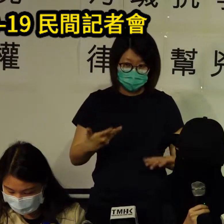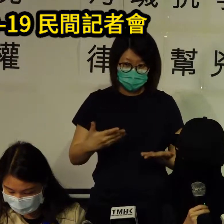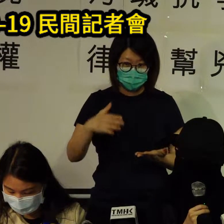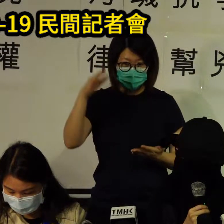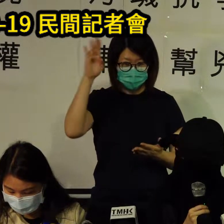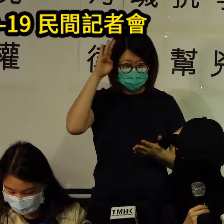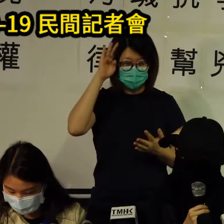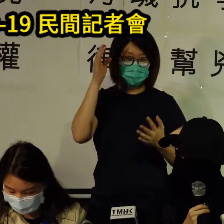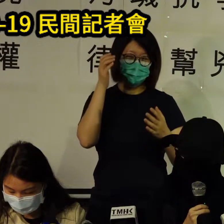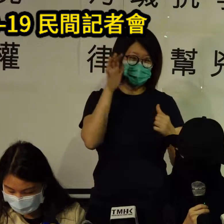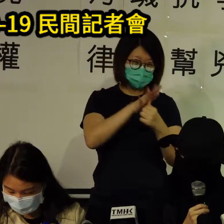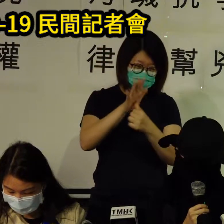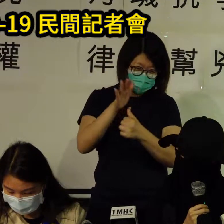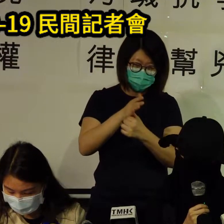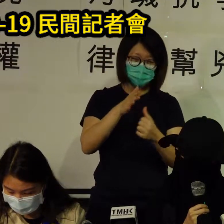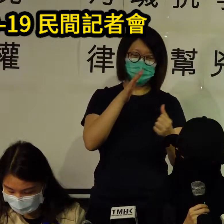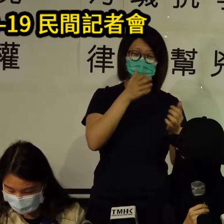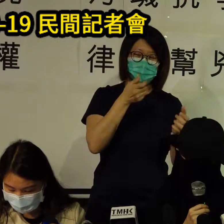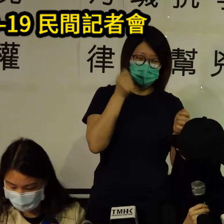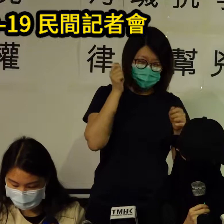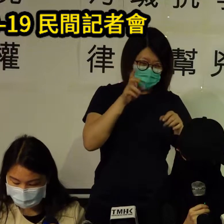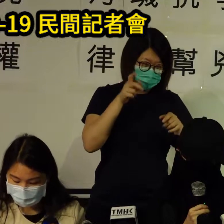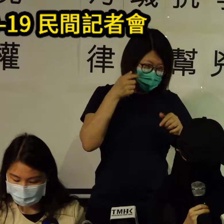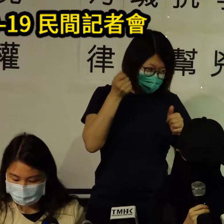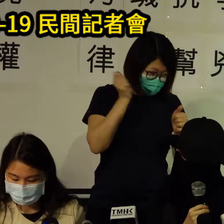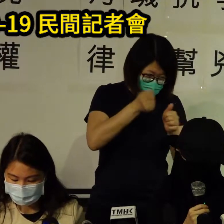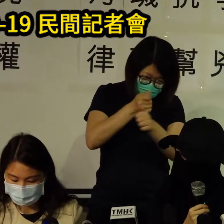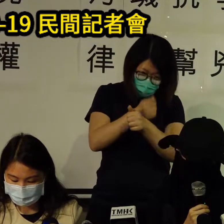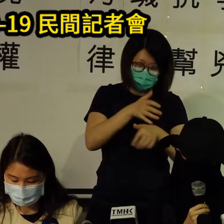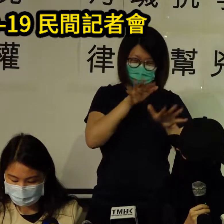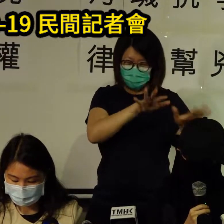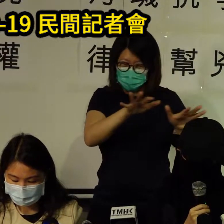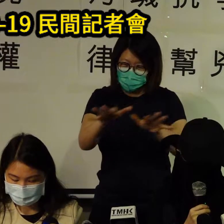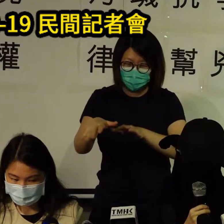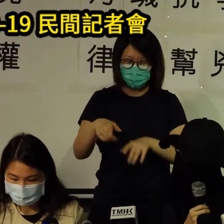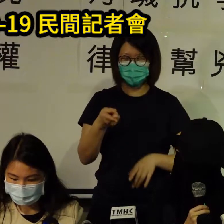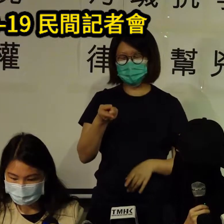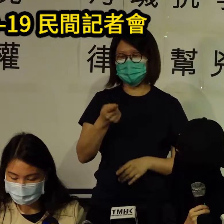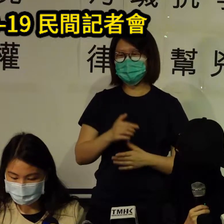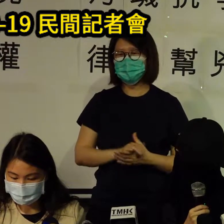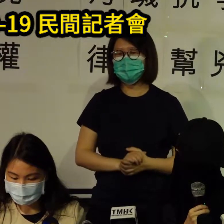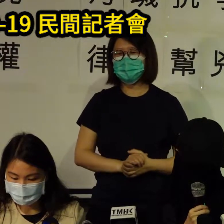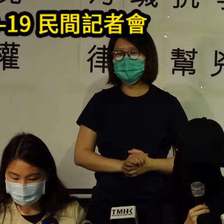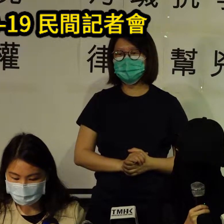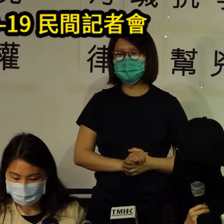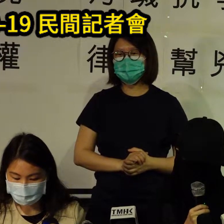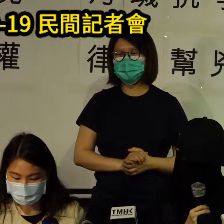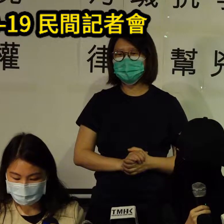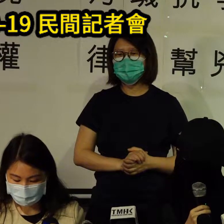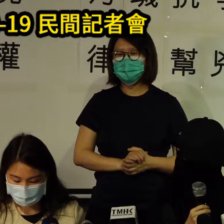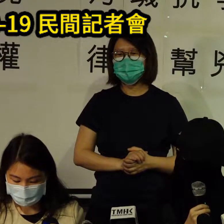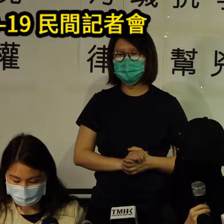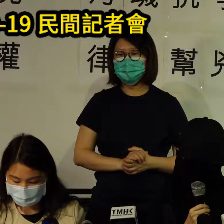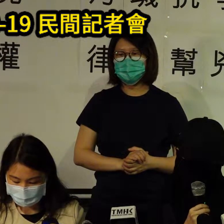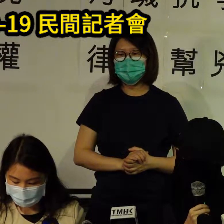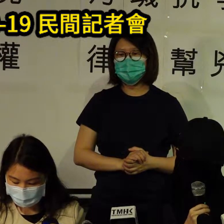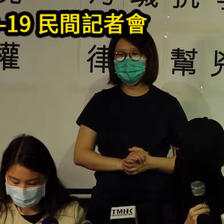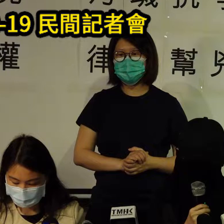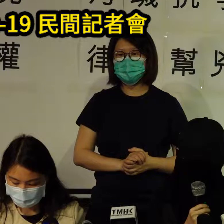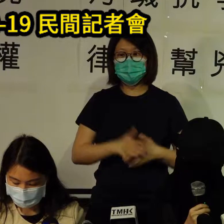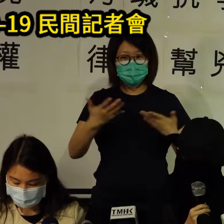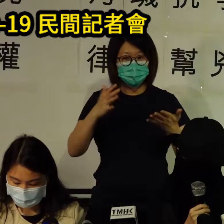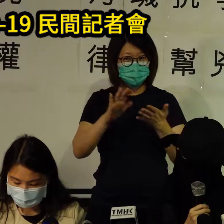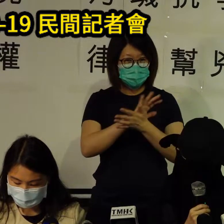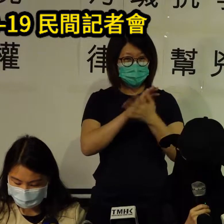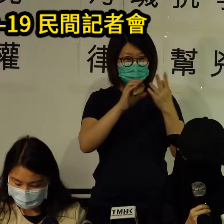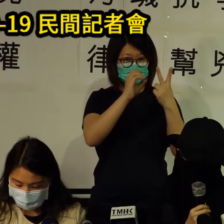while the city is still knee deep in a whole spectrum of pressing crises crises the regime turns